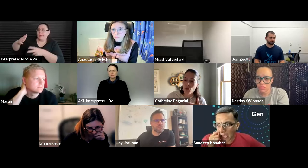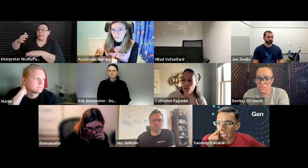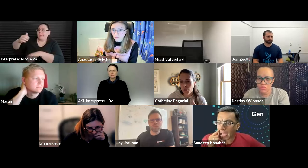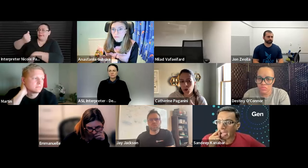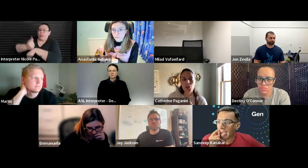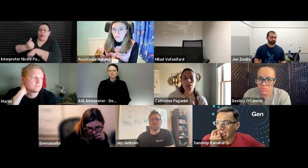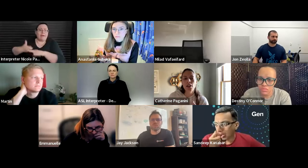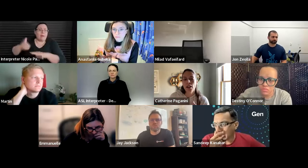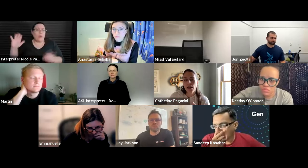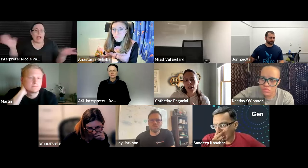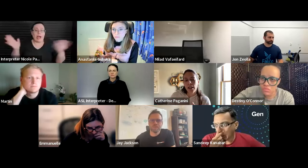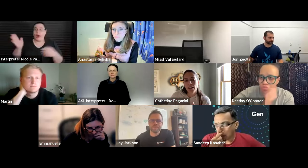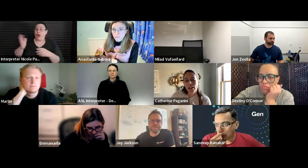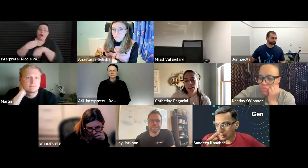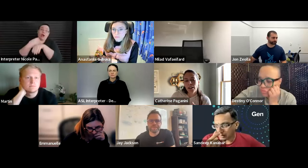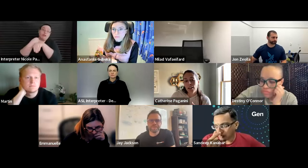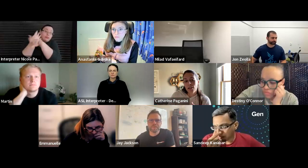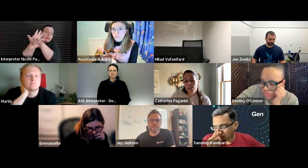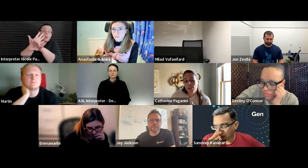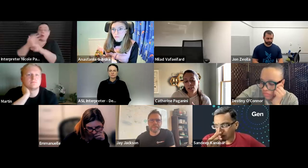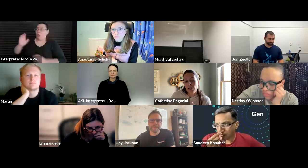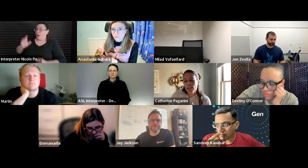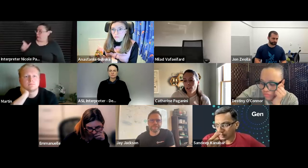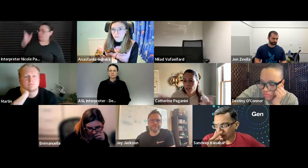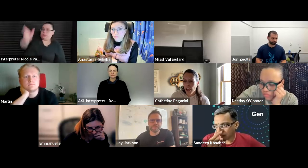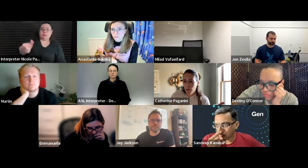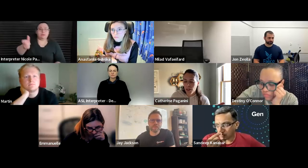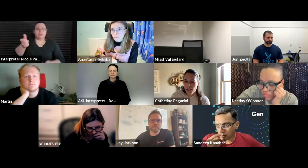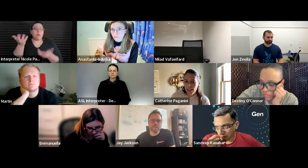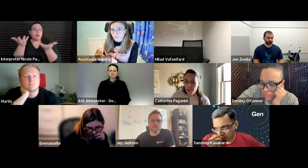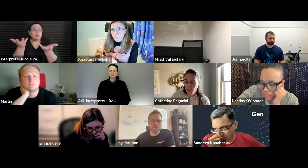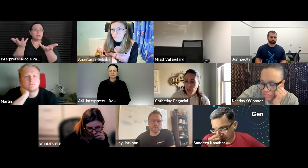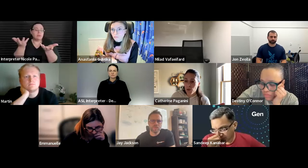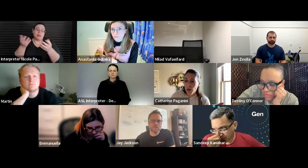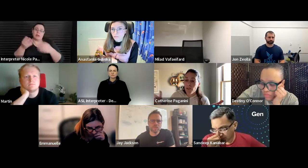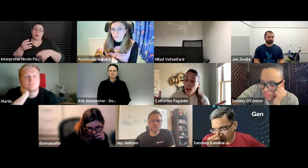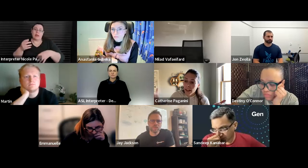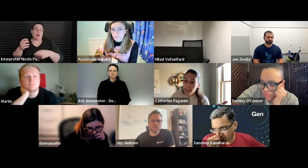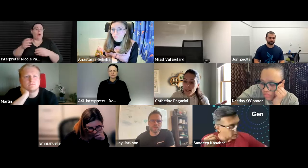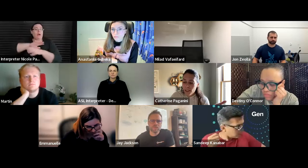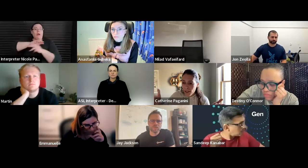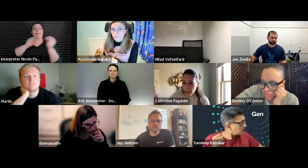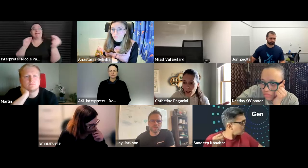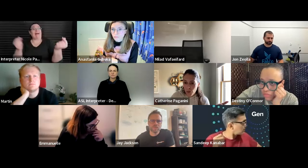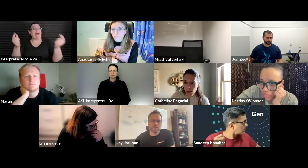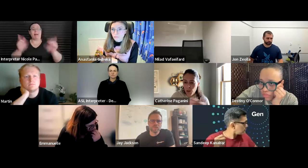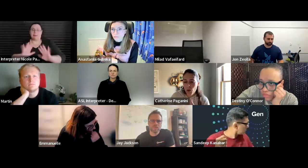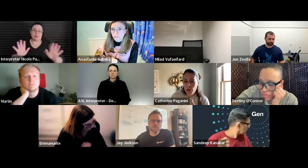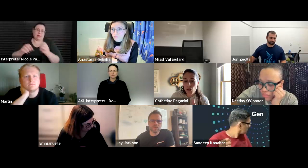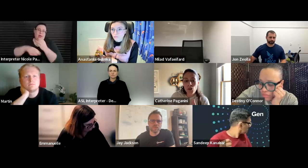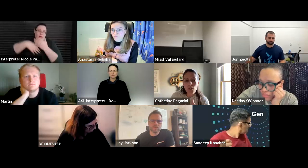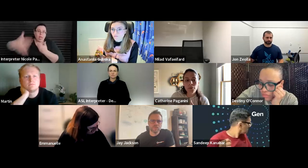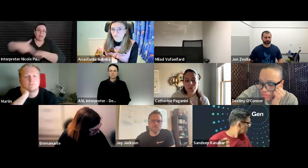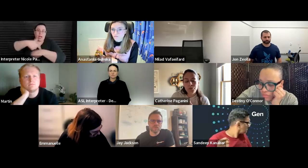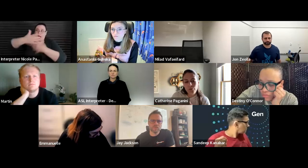things virtual or in person uh it takes a long time because it takes a long time to actually find enough people